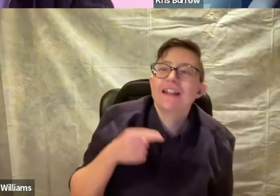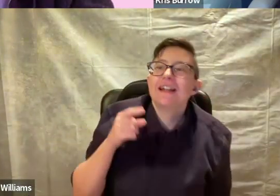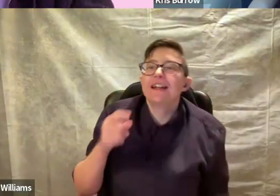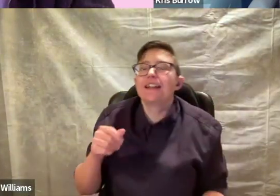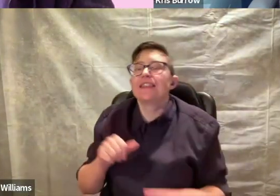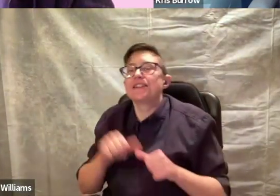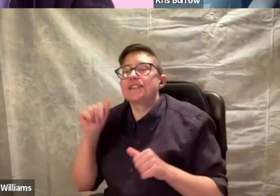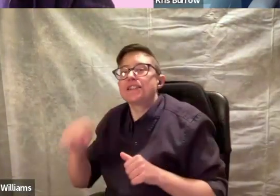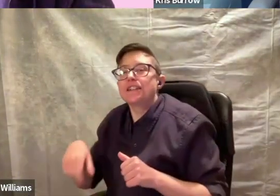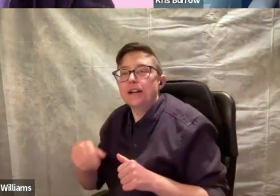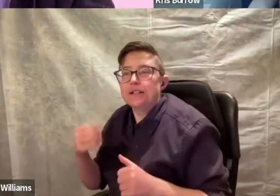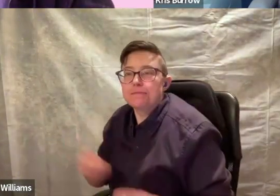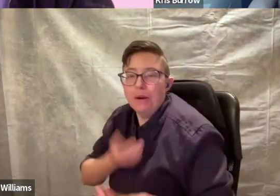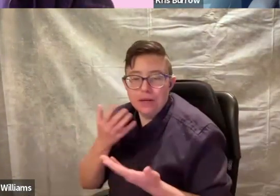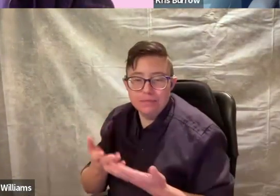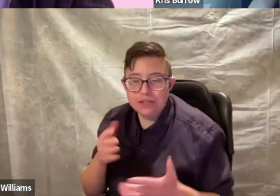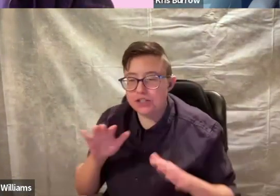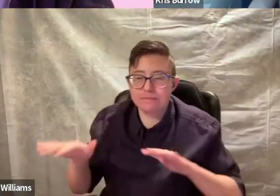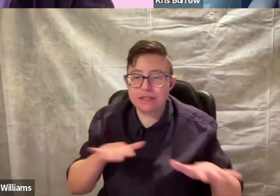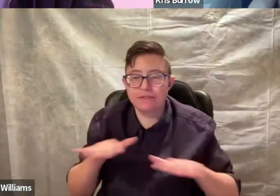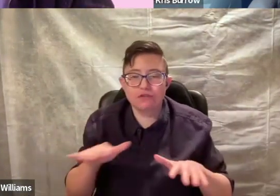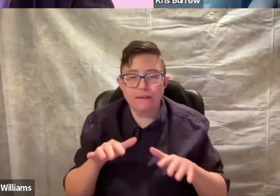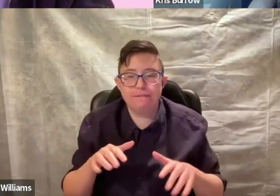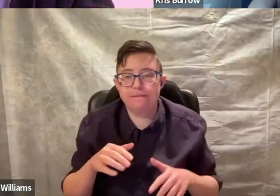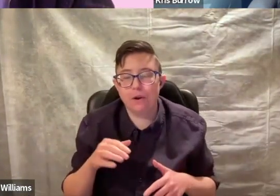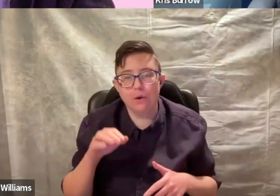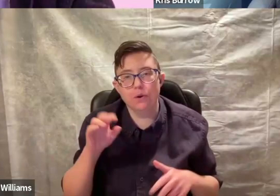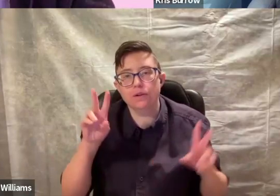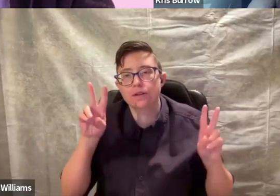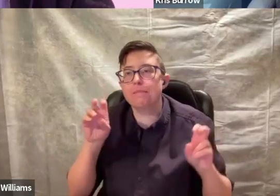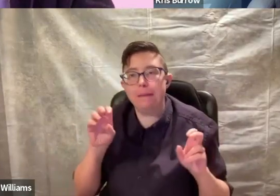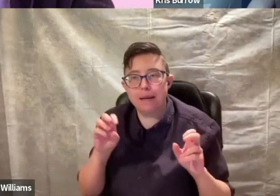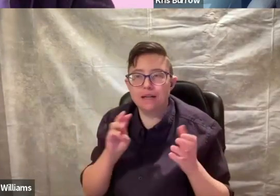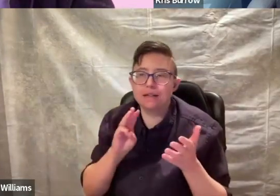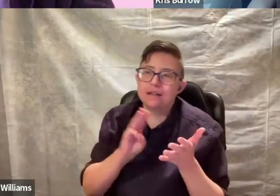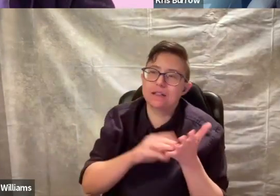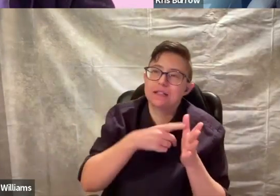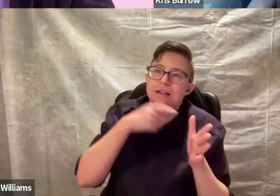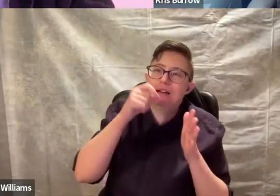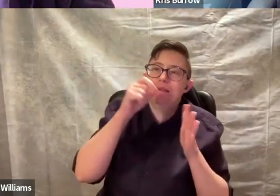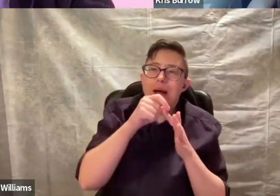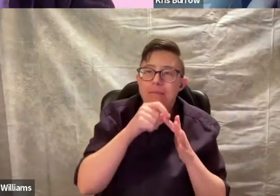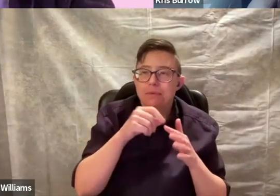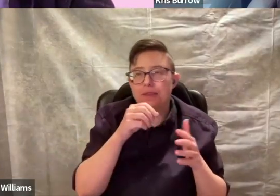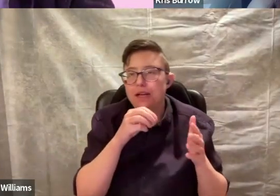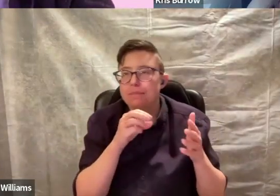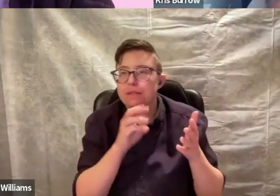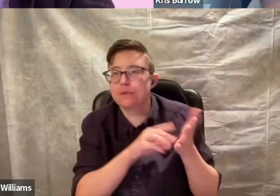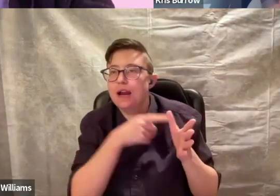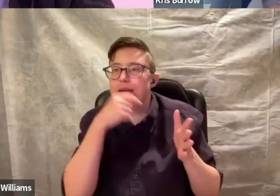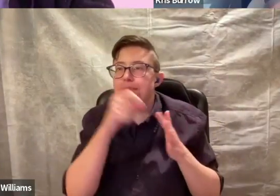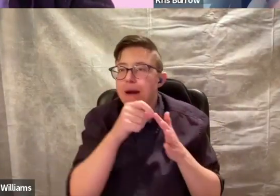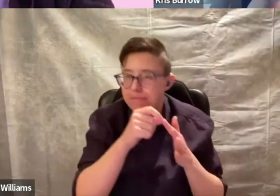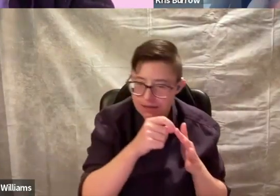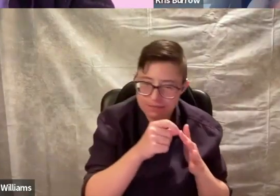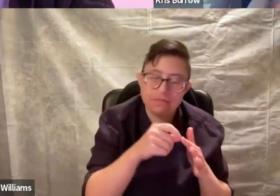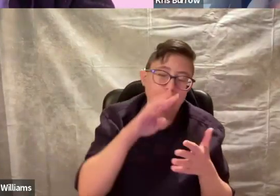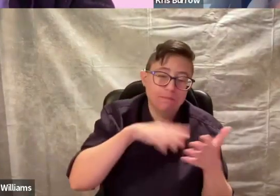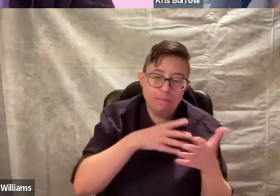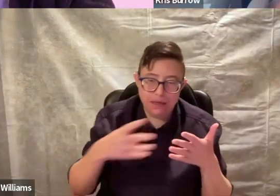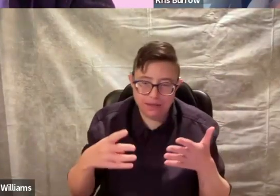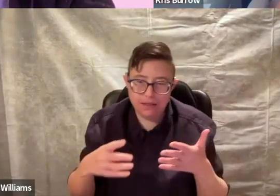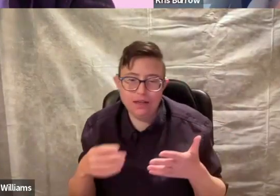So this next poem is just a bit of a riff on mapping, which is map with a capital map